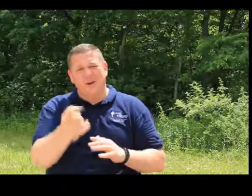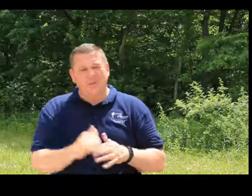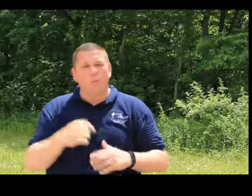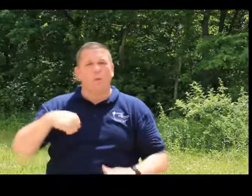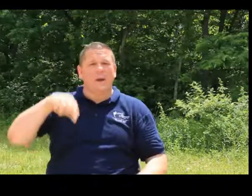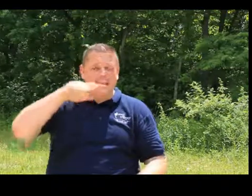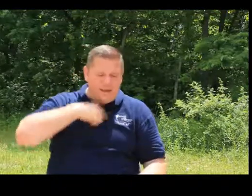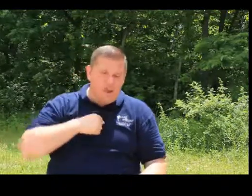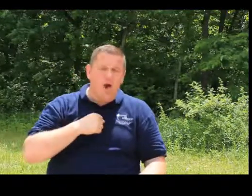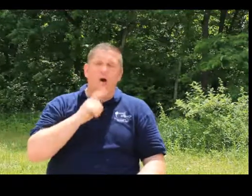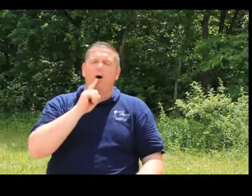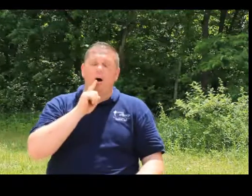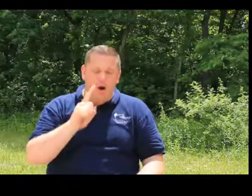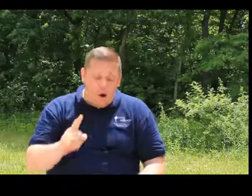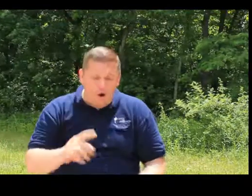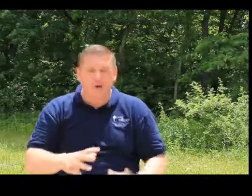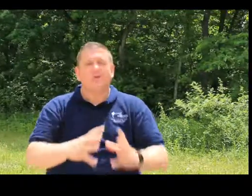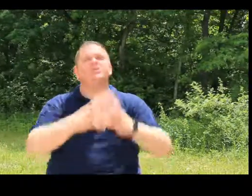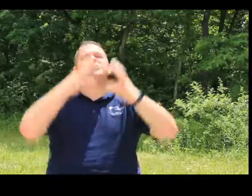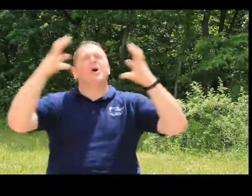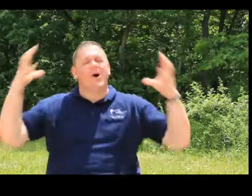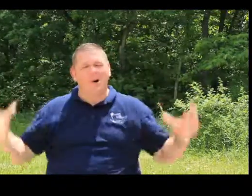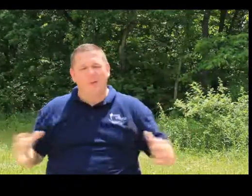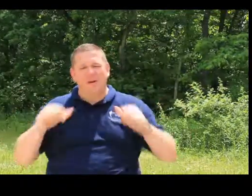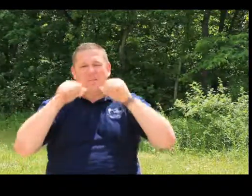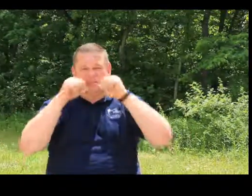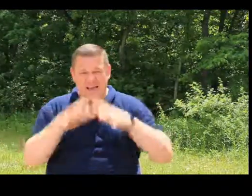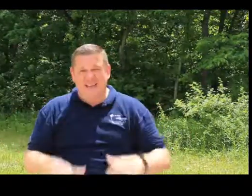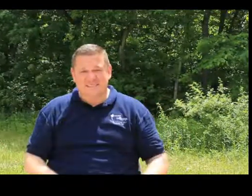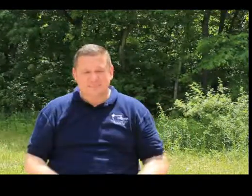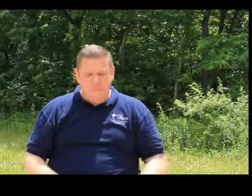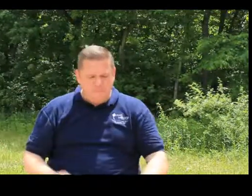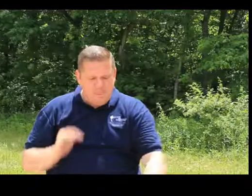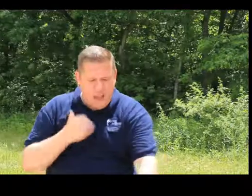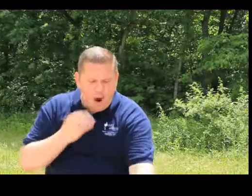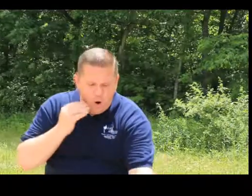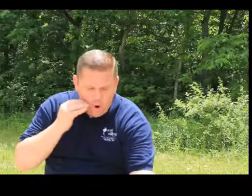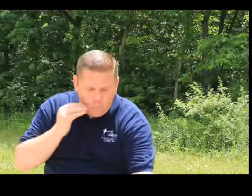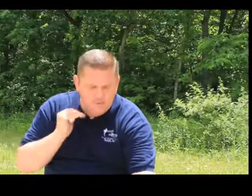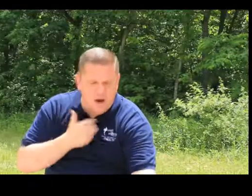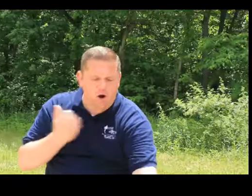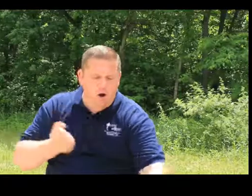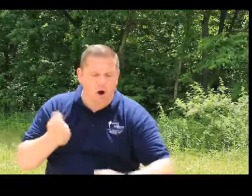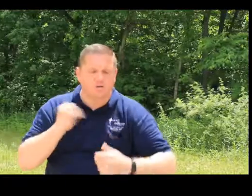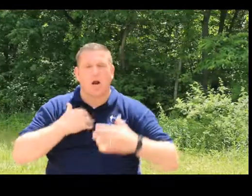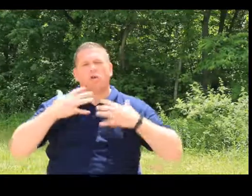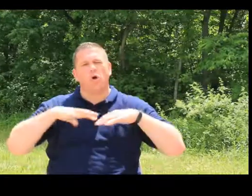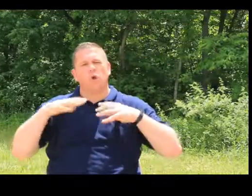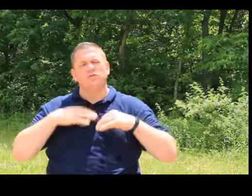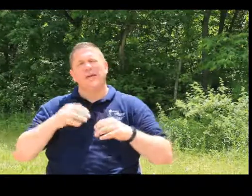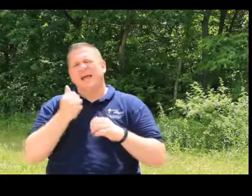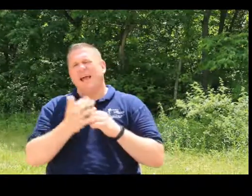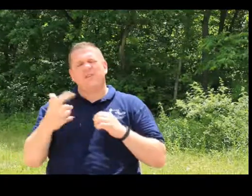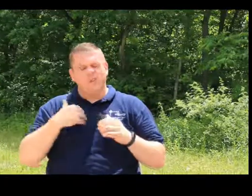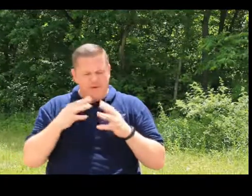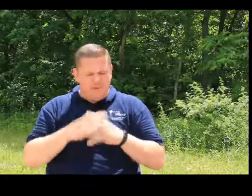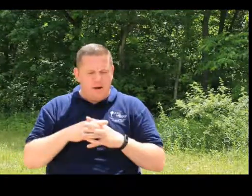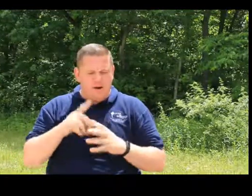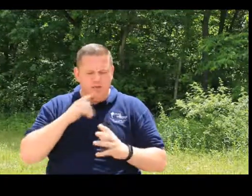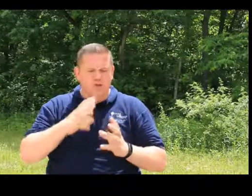you that we are so blessed. Our homes, our cars, our clothes, everything we have in America is just